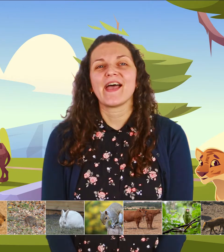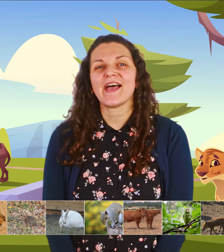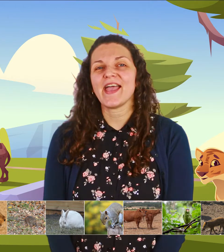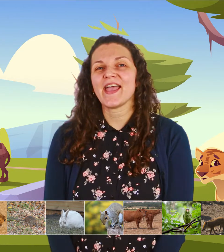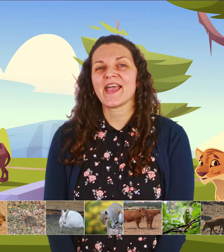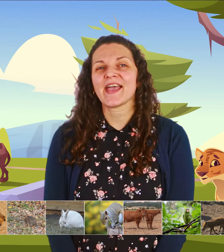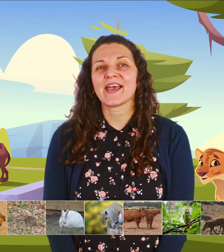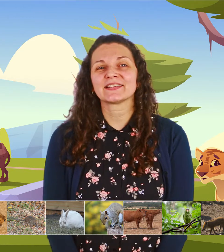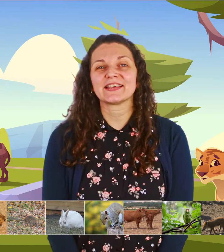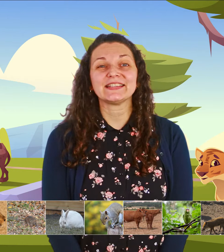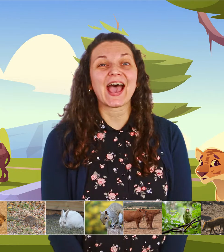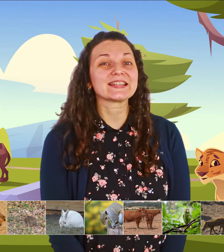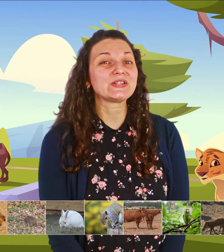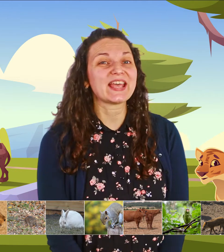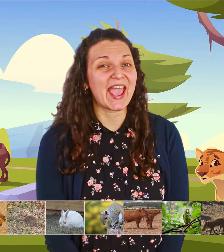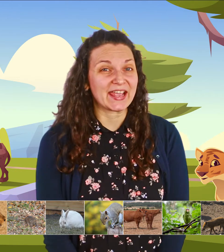and it has a tail